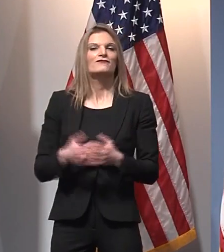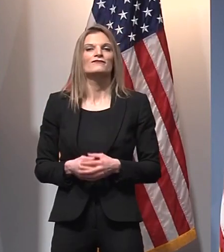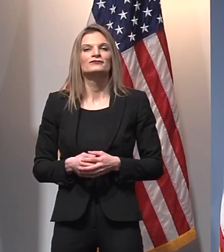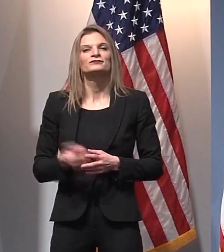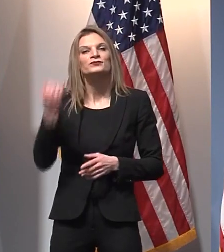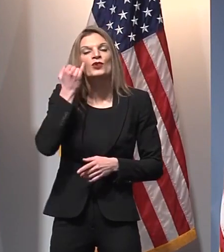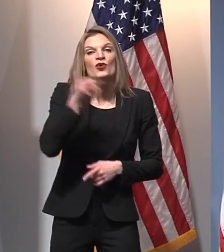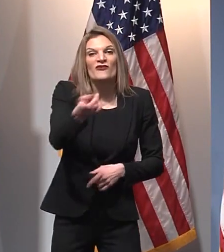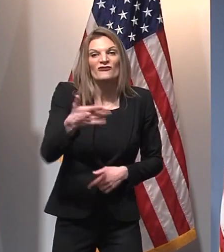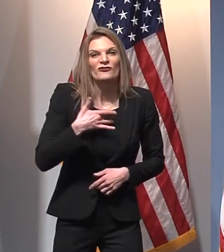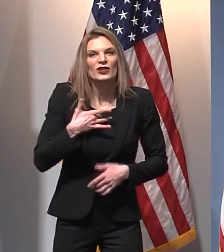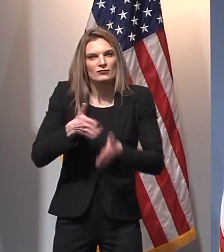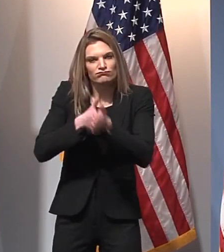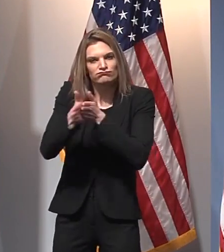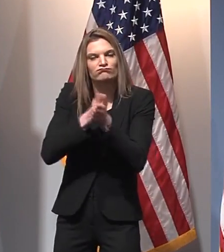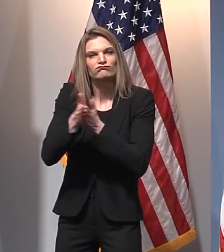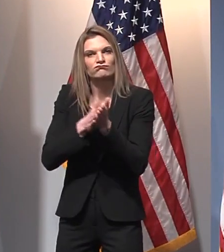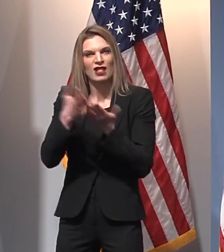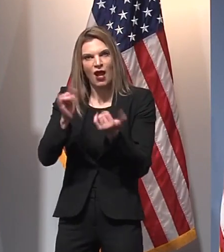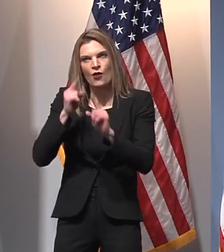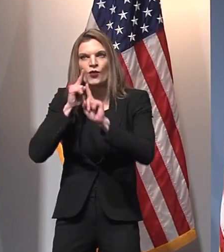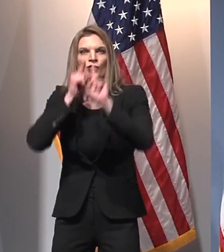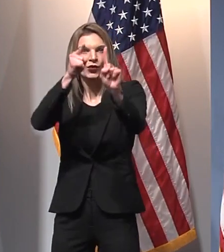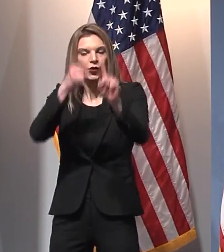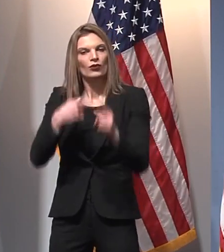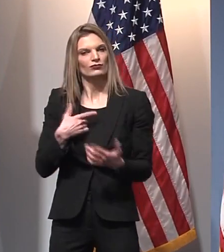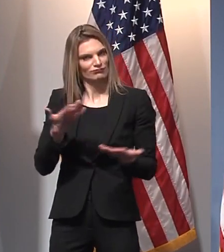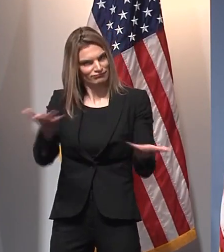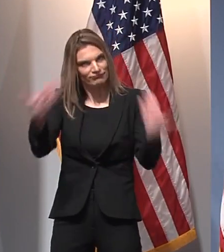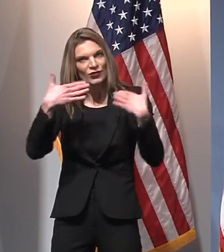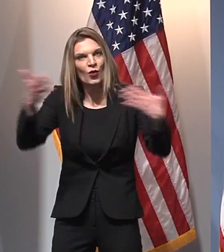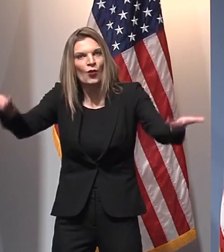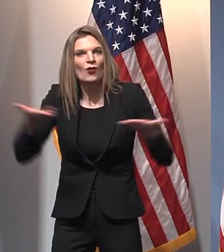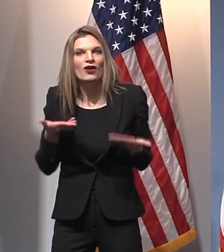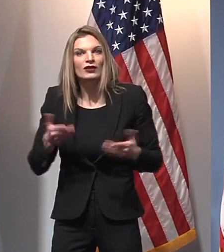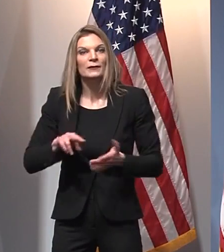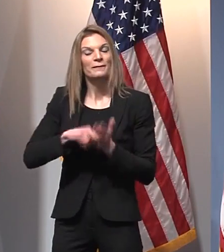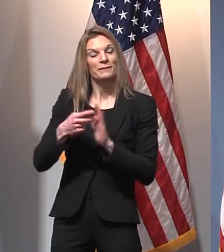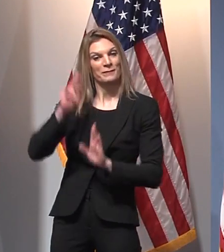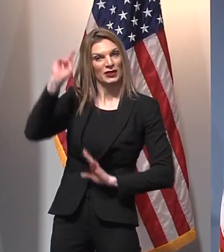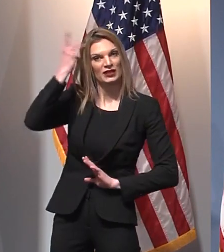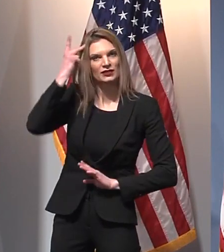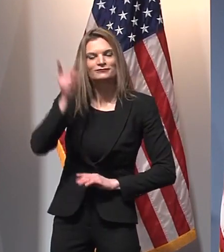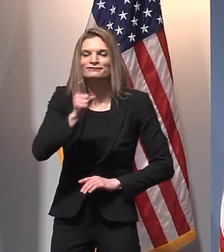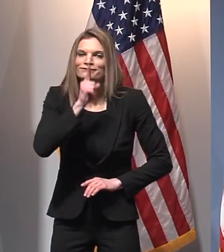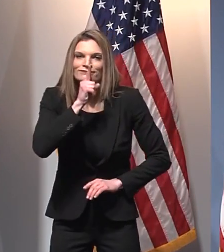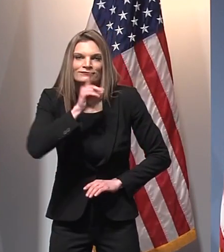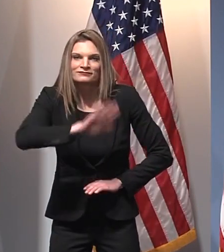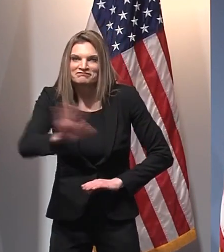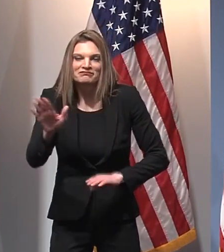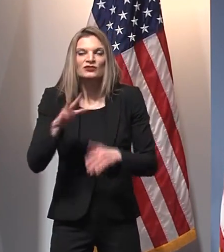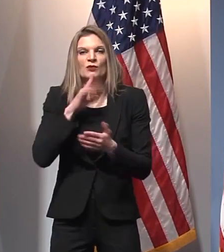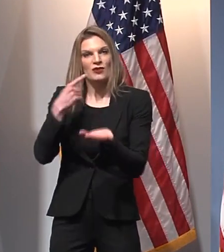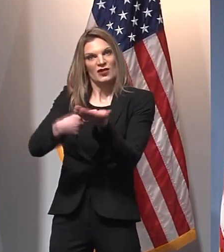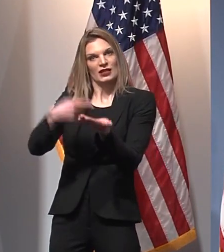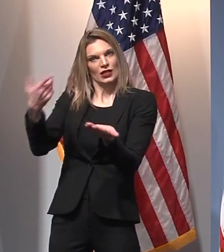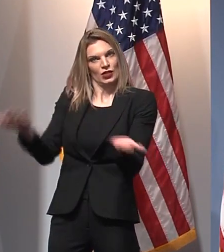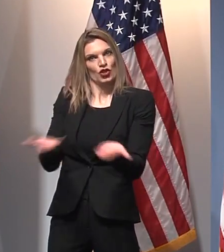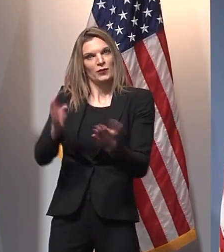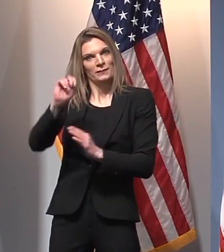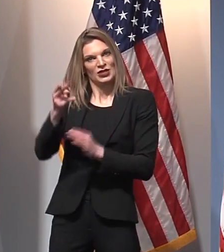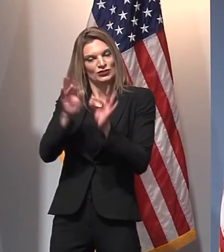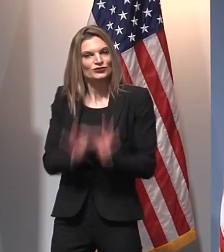wants to focus on these goals. These are not partisan goals, these are Michigan goals. And while it's important that we remain